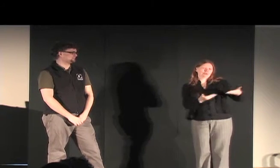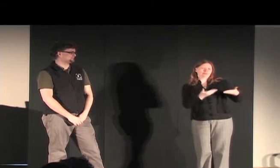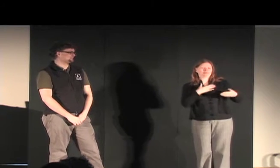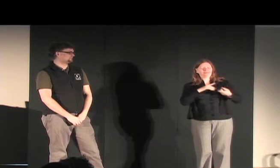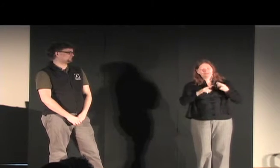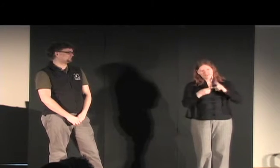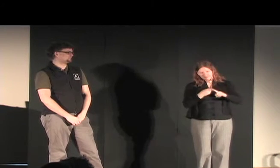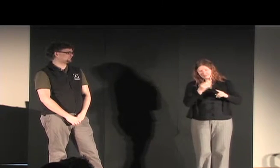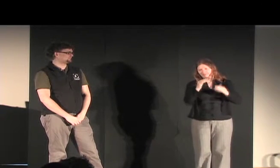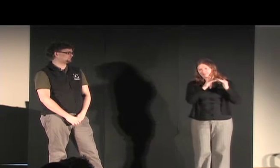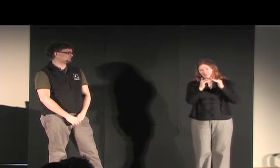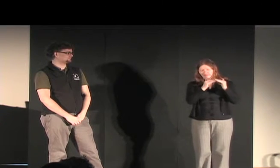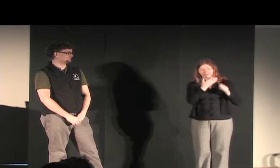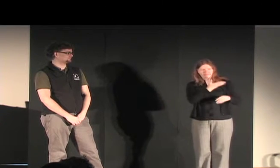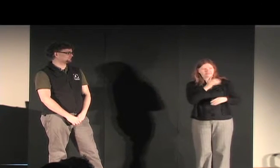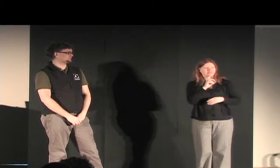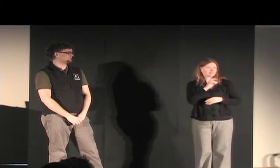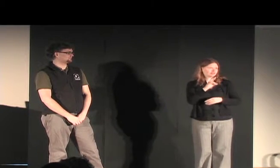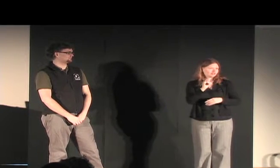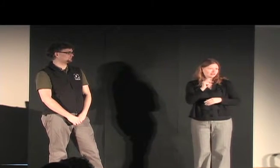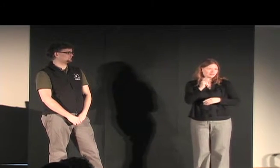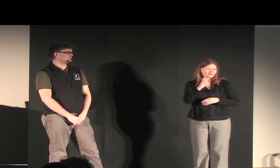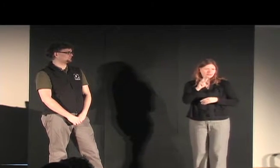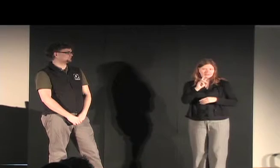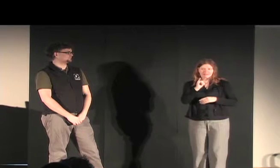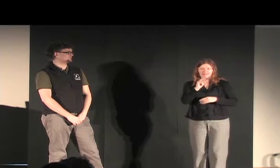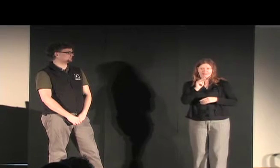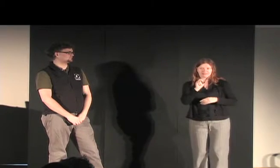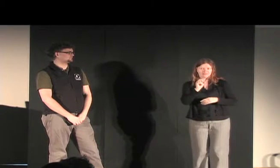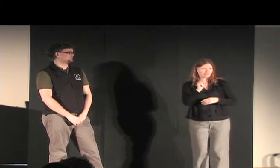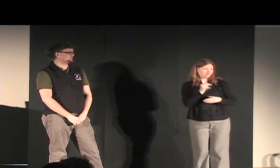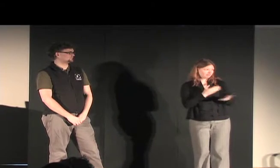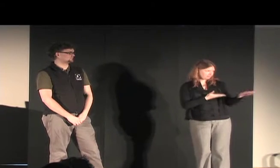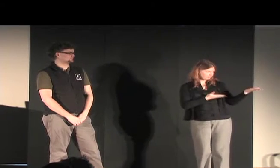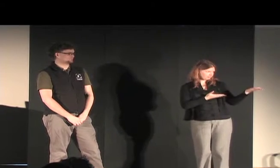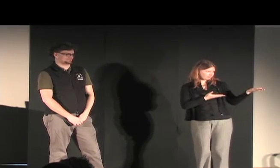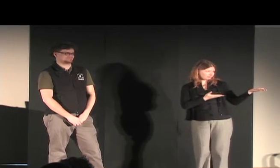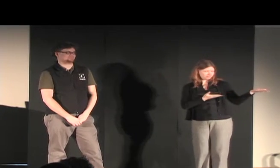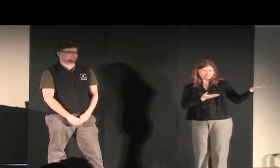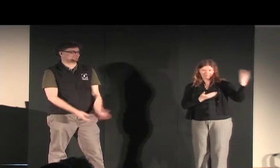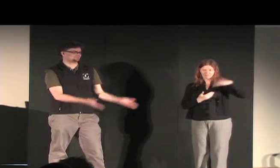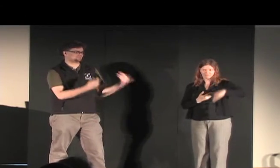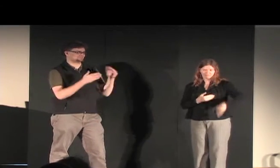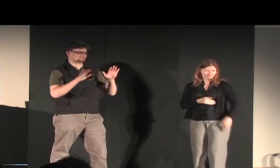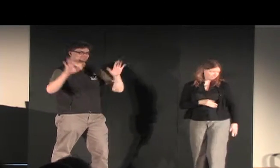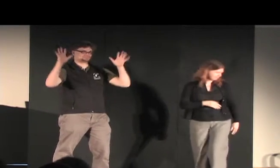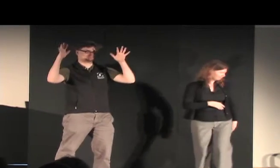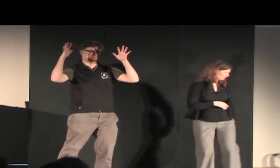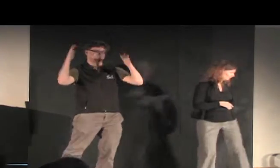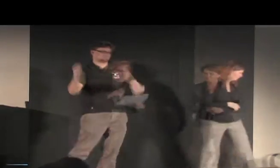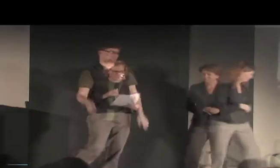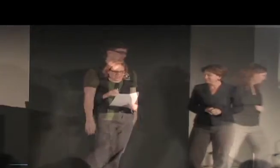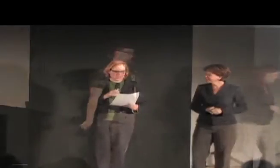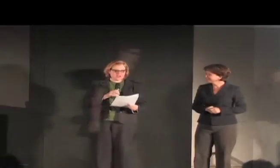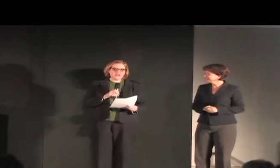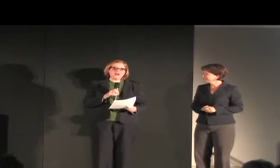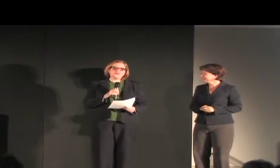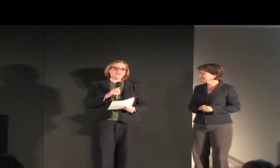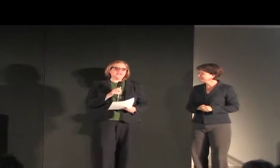So, I'm happy to introduce my friend and colleague, Dr. Jennifer Dickinson. Jennifer. I would like